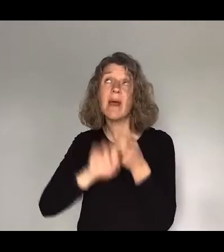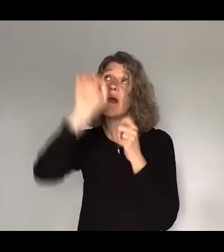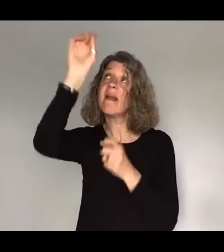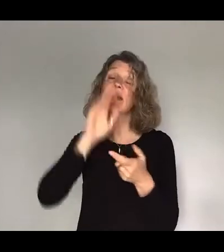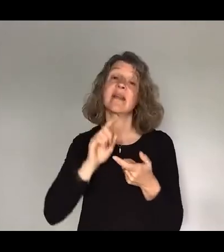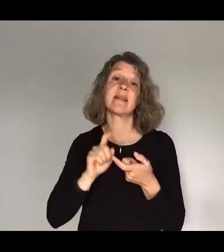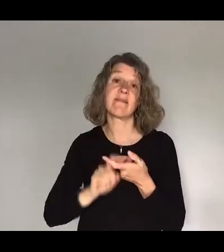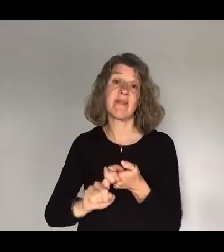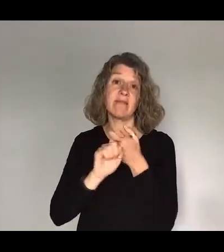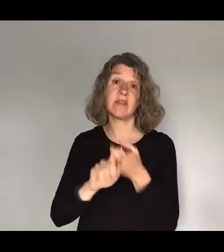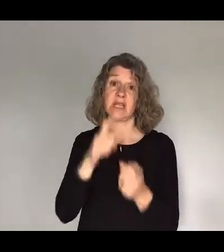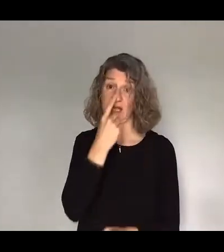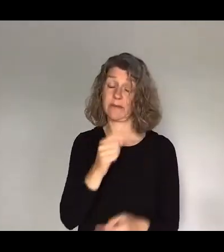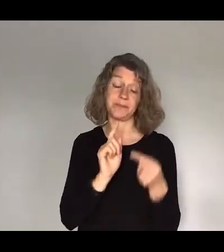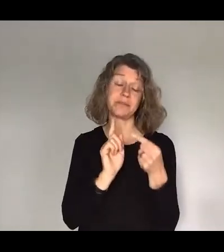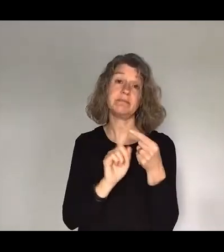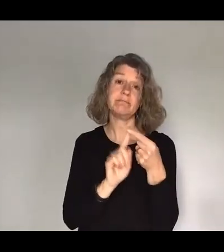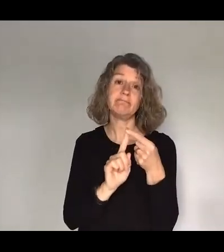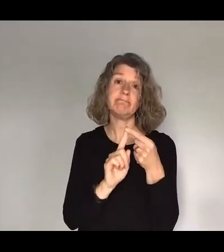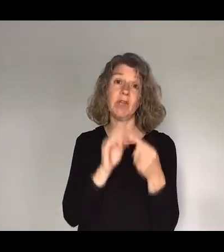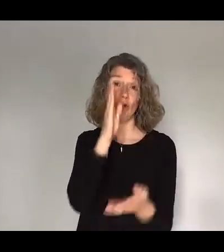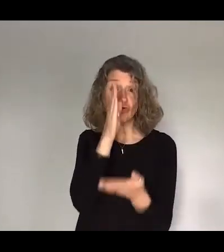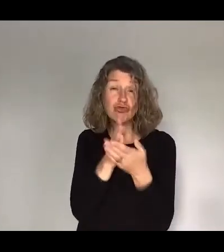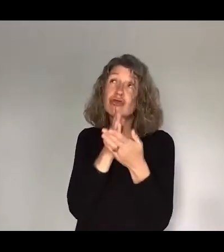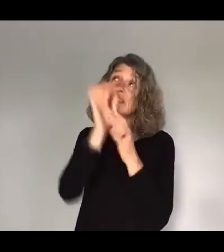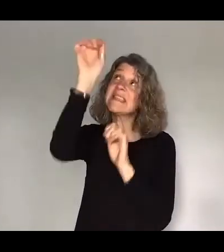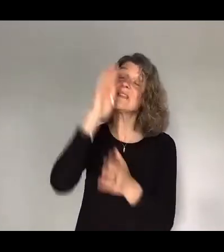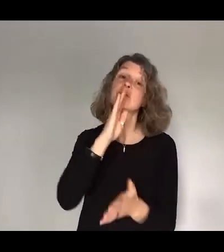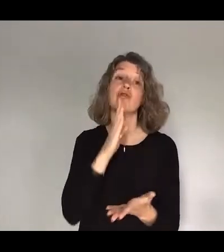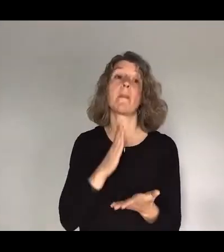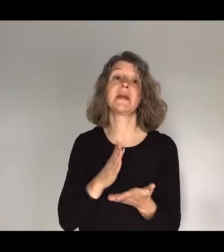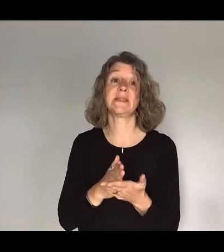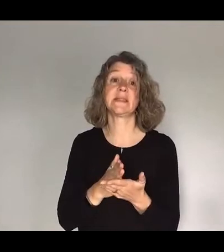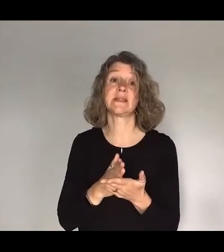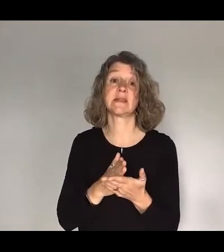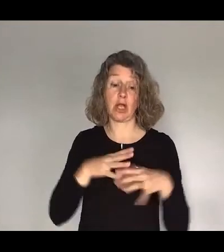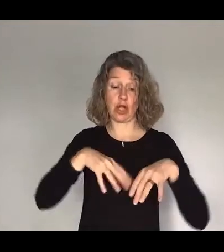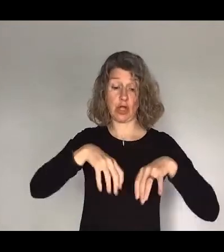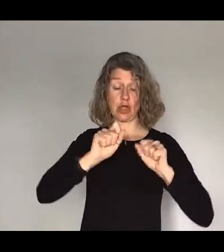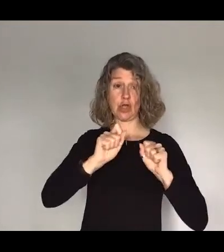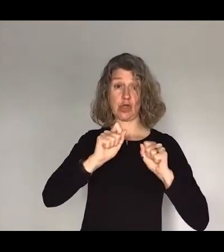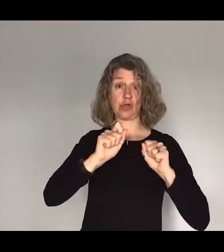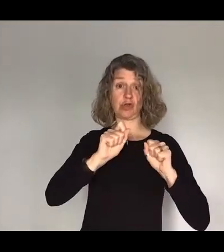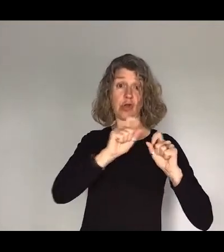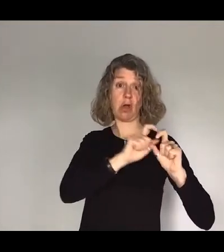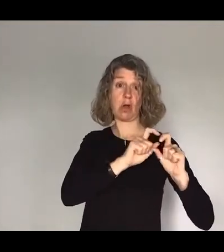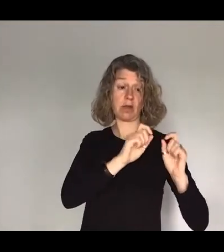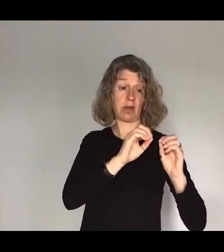The first is to trust in God's promises. The very start of this passage verses 16 and 17 say people swear by